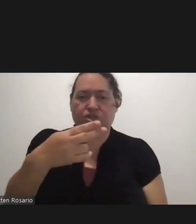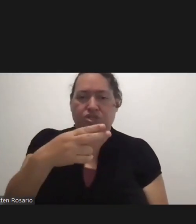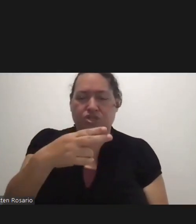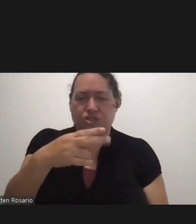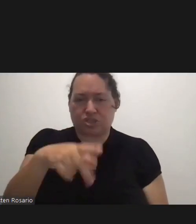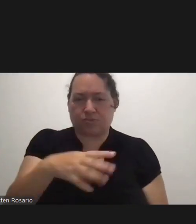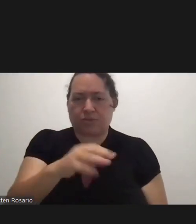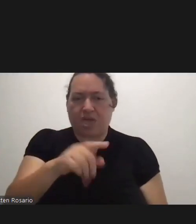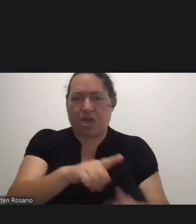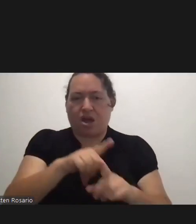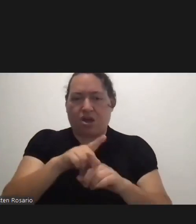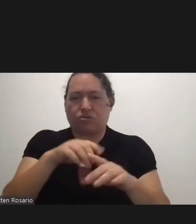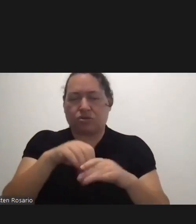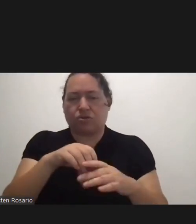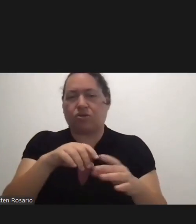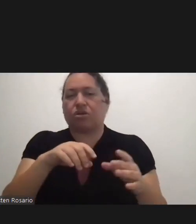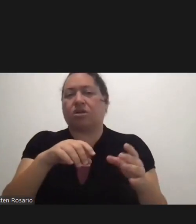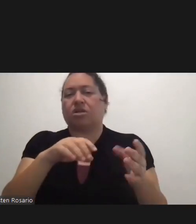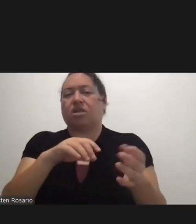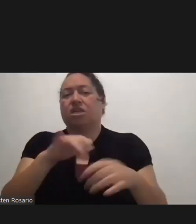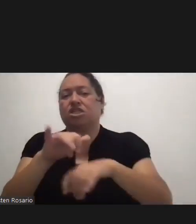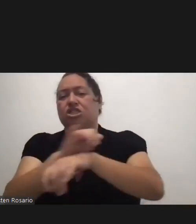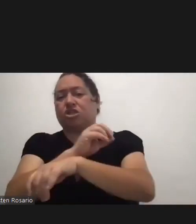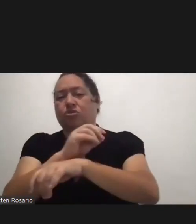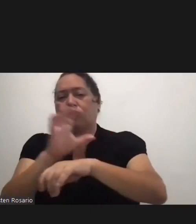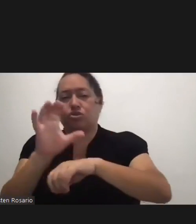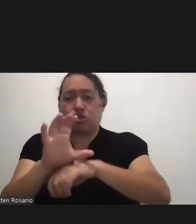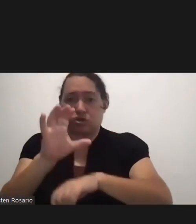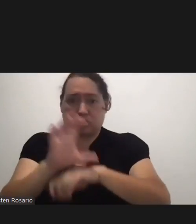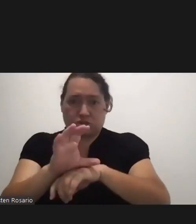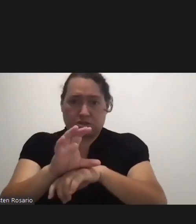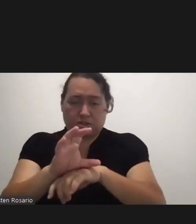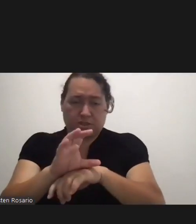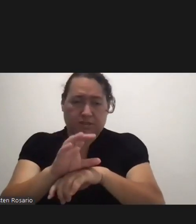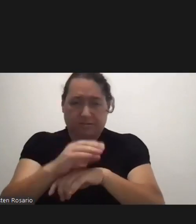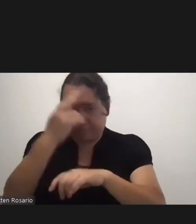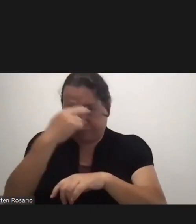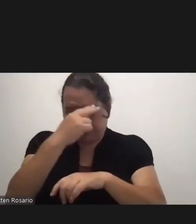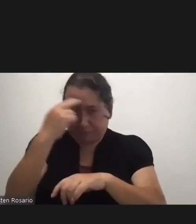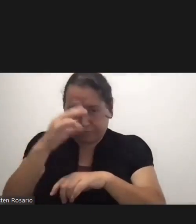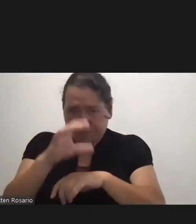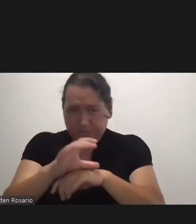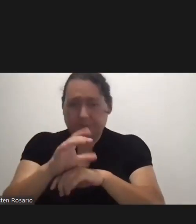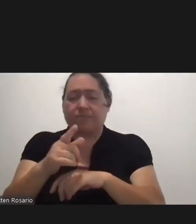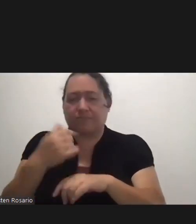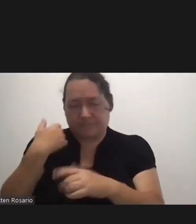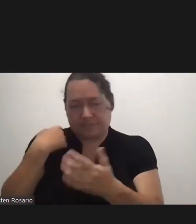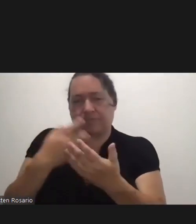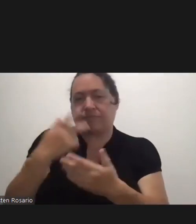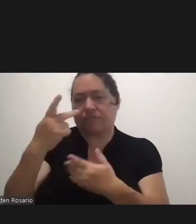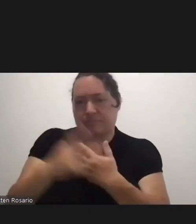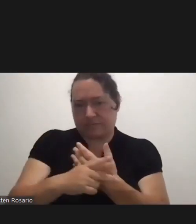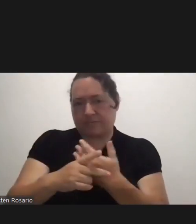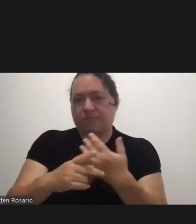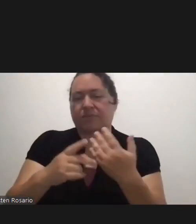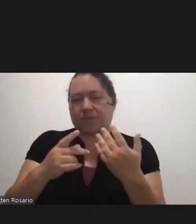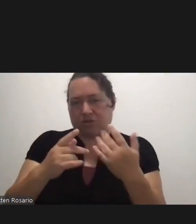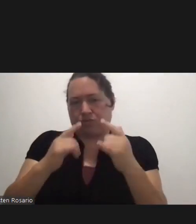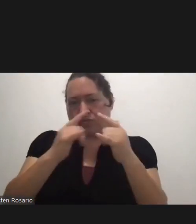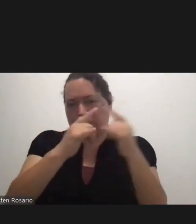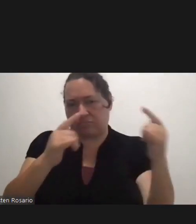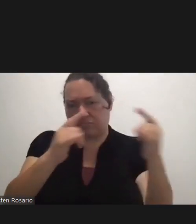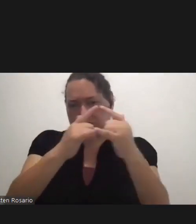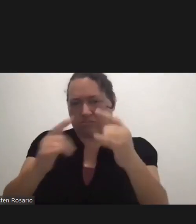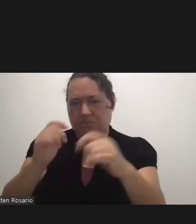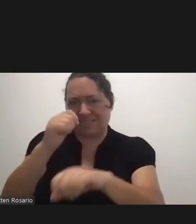Lourdes Church in Jigo. And we've done various programs and stations like that throughout. But what